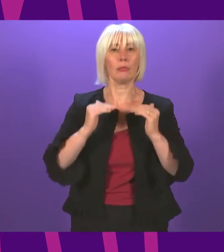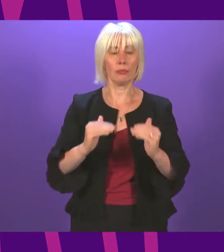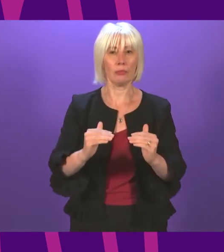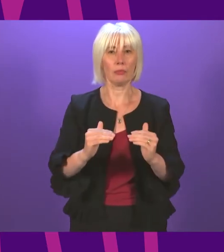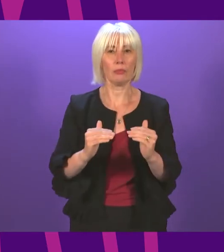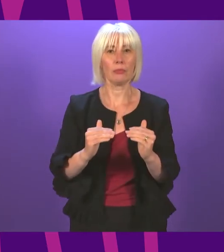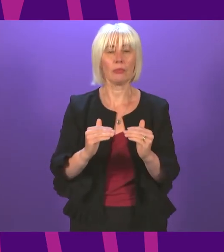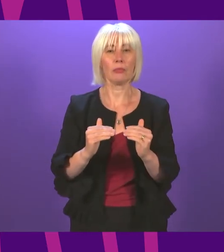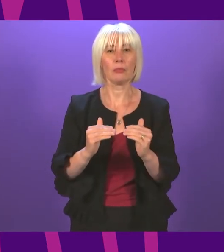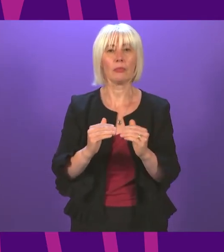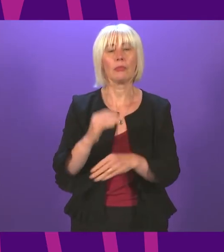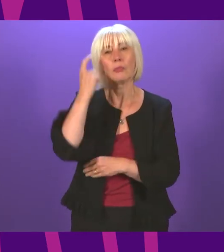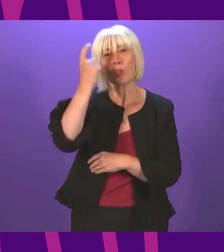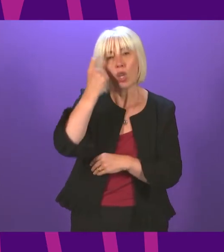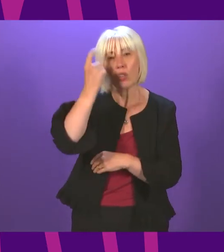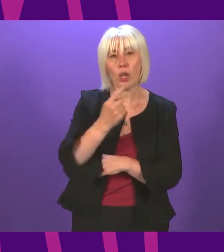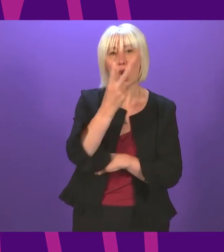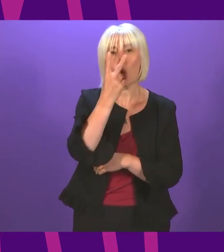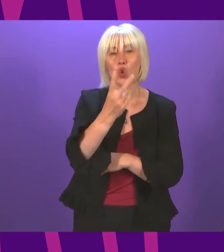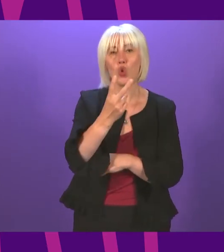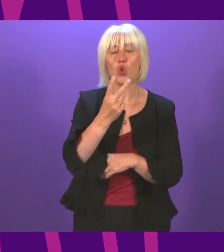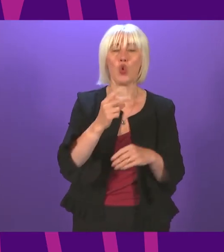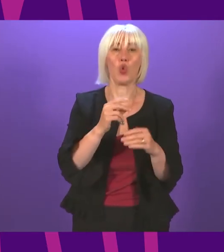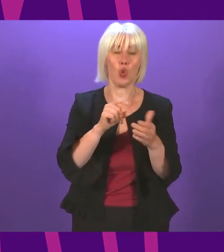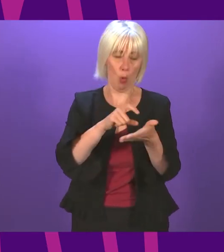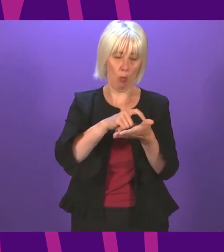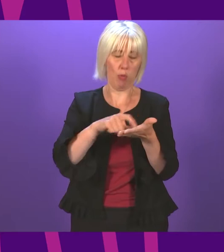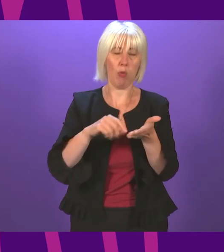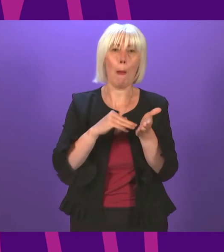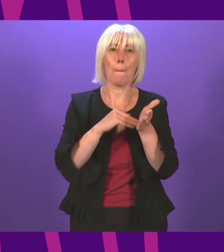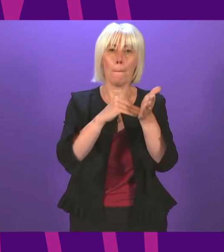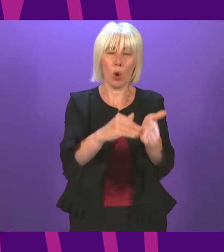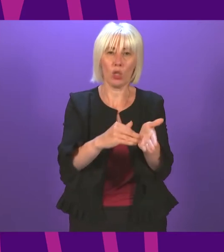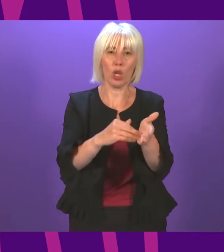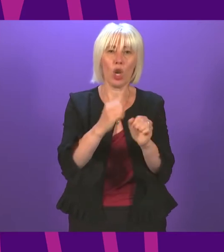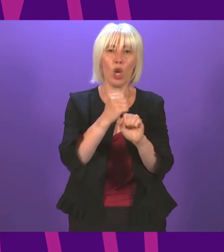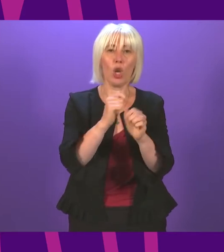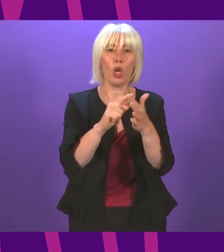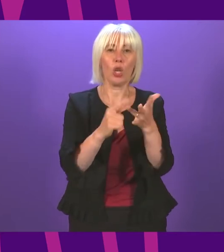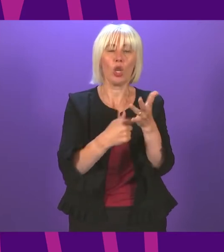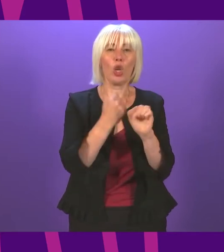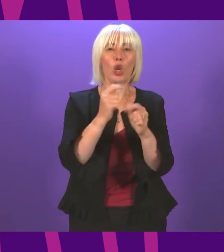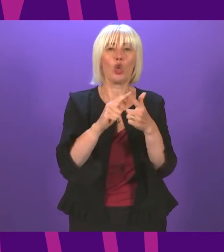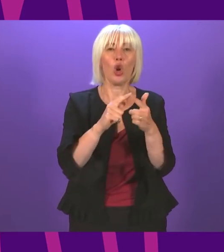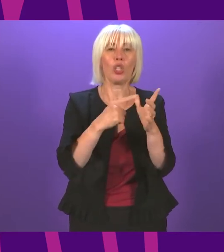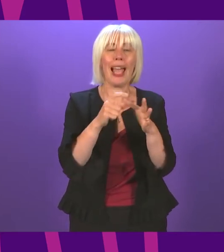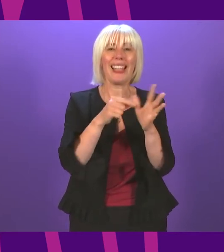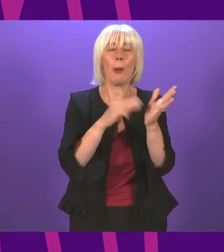next item of business which is consideration of two parliamentary bureau motions and I ask George Adam on behalf of the parliamentary